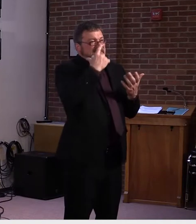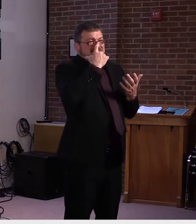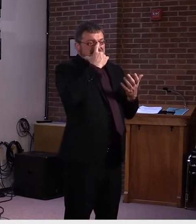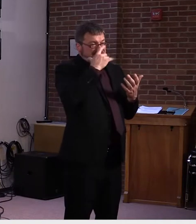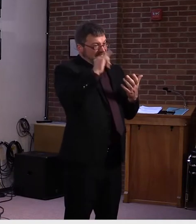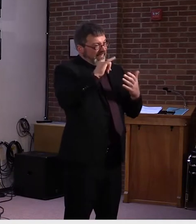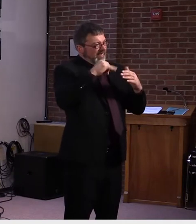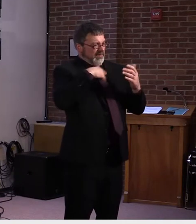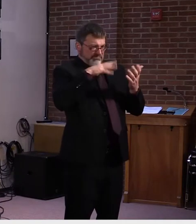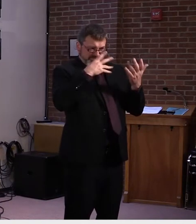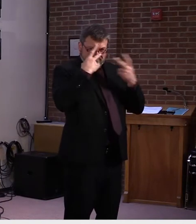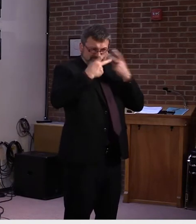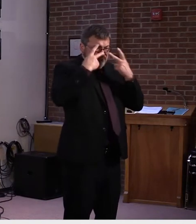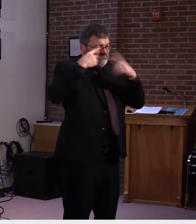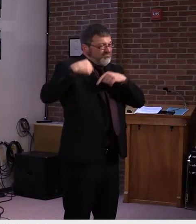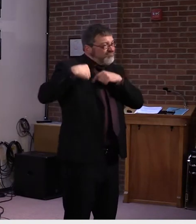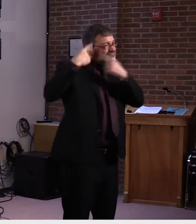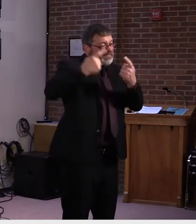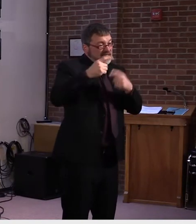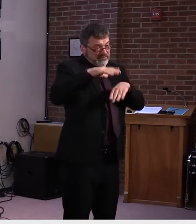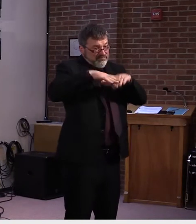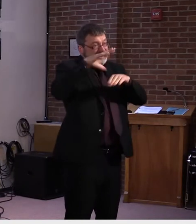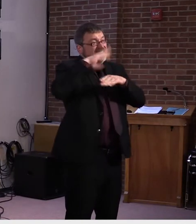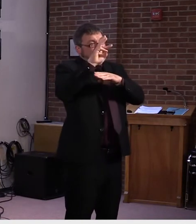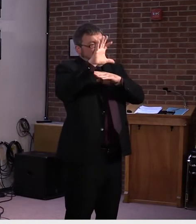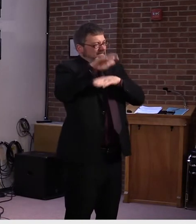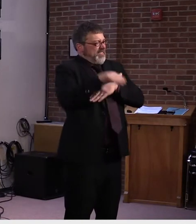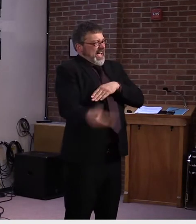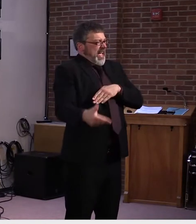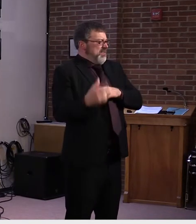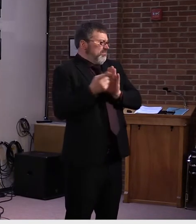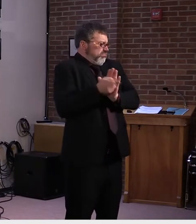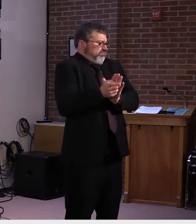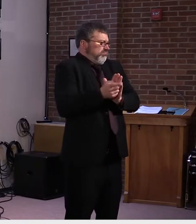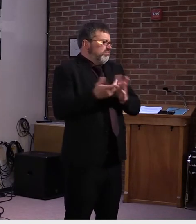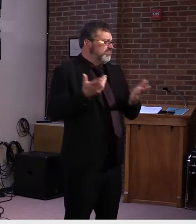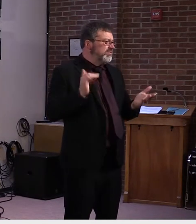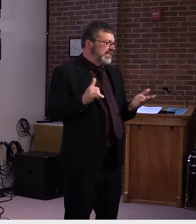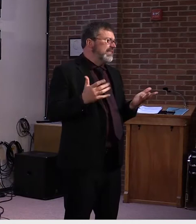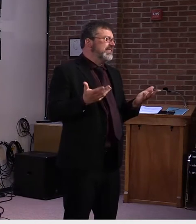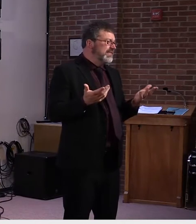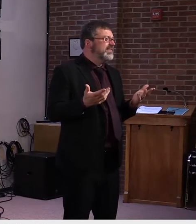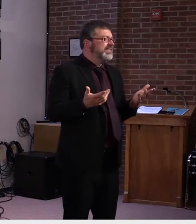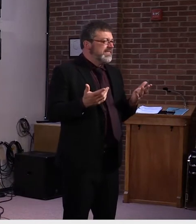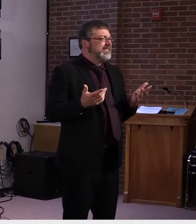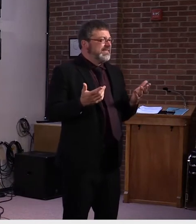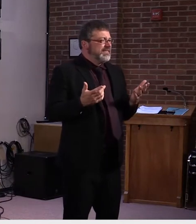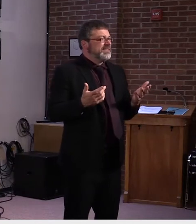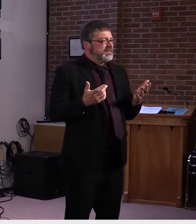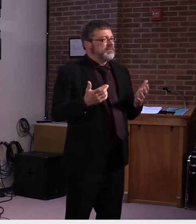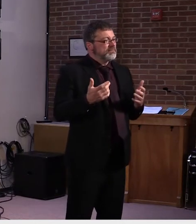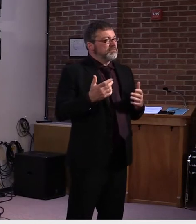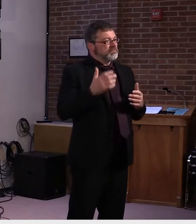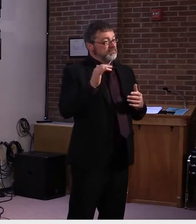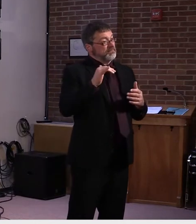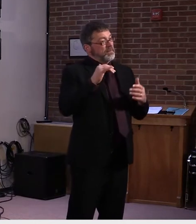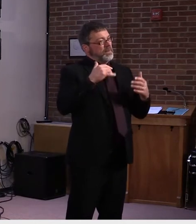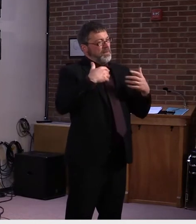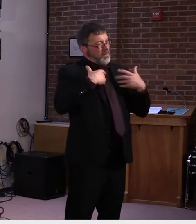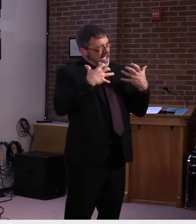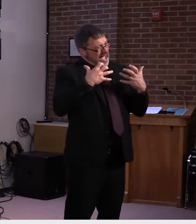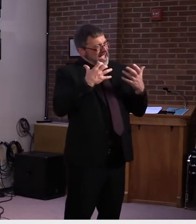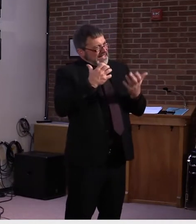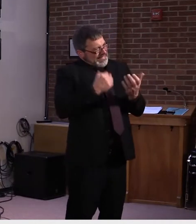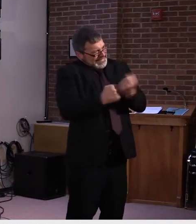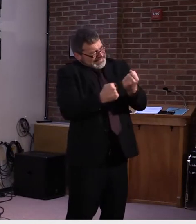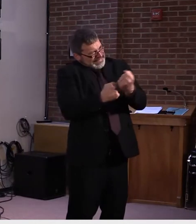And I think what we're trying to do is make sure that they can lead, lead a normal life with the